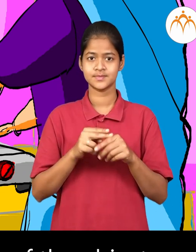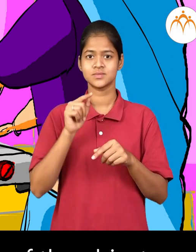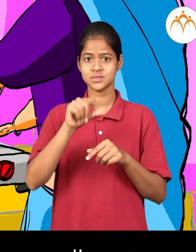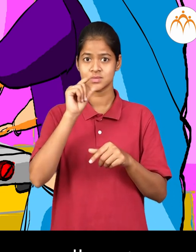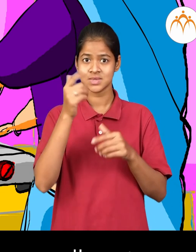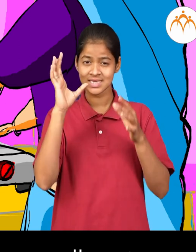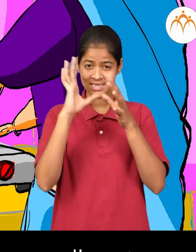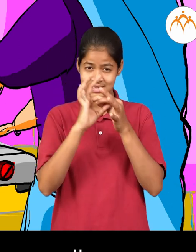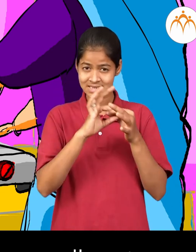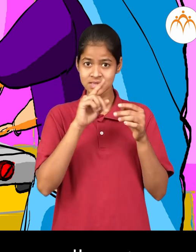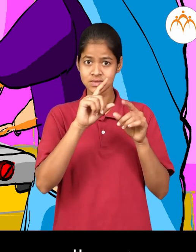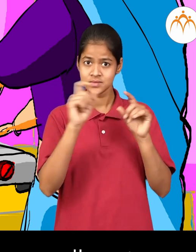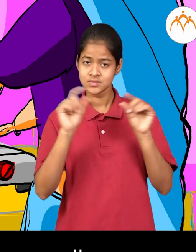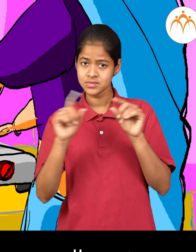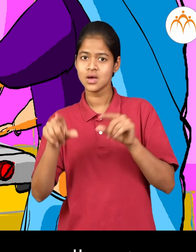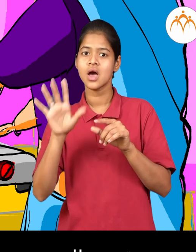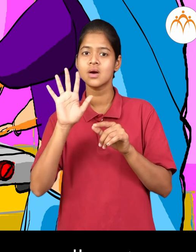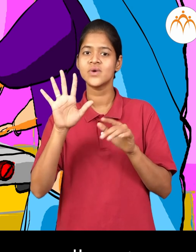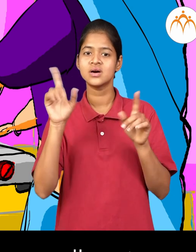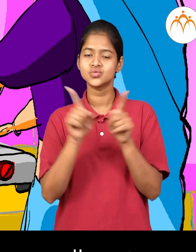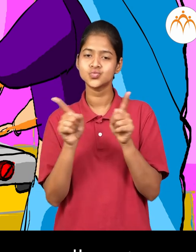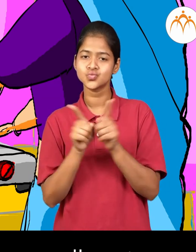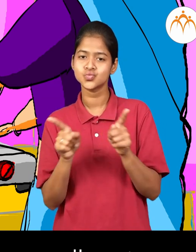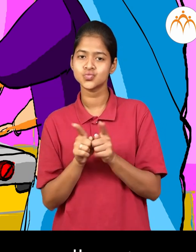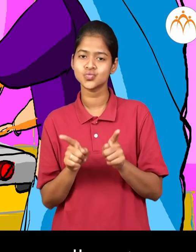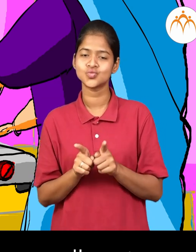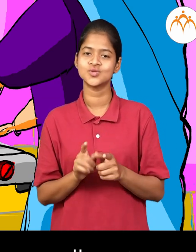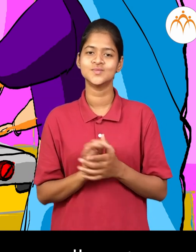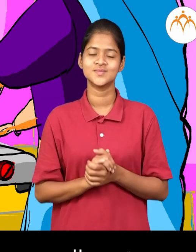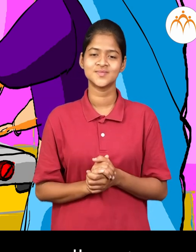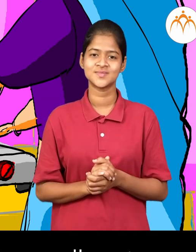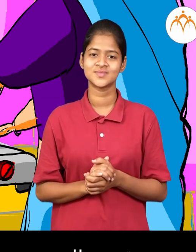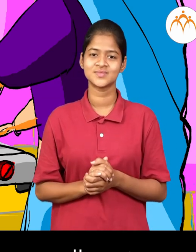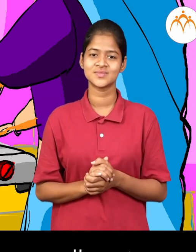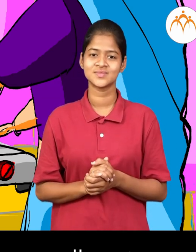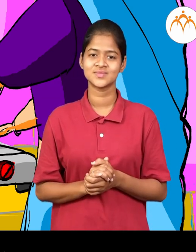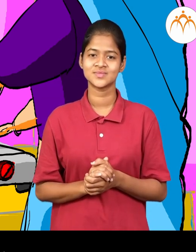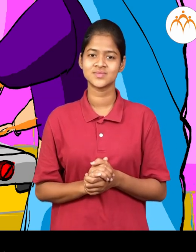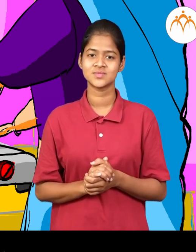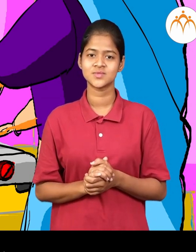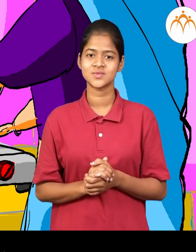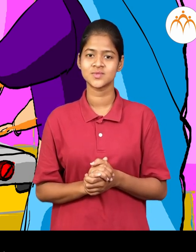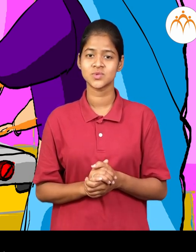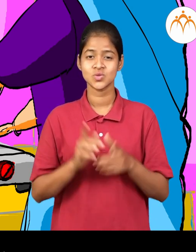with these names make five small sentences from your sentences